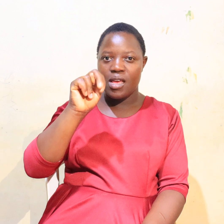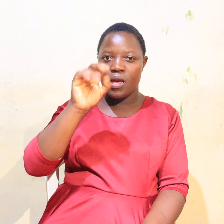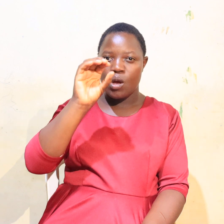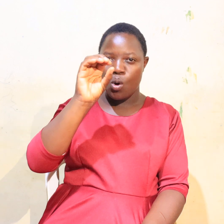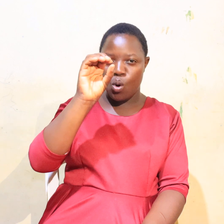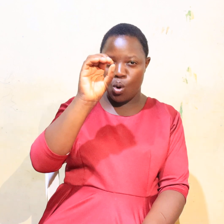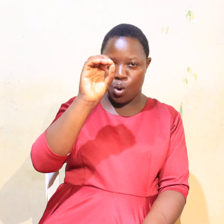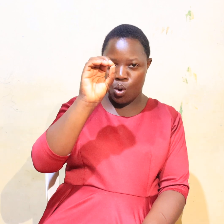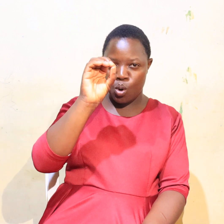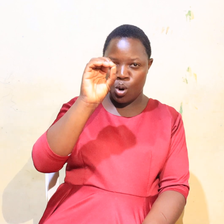O,